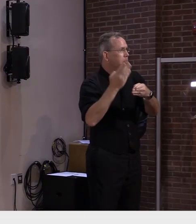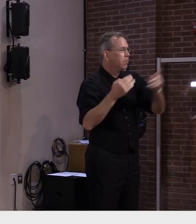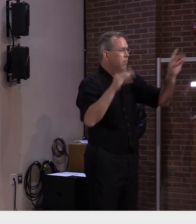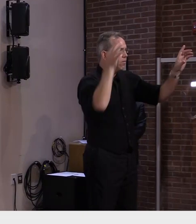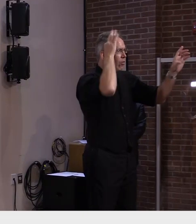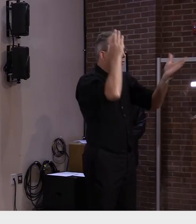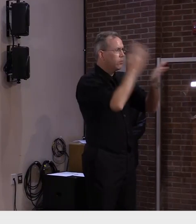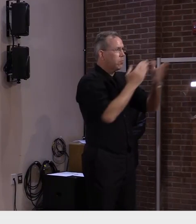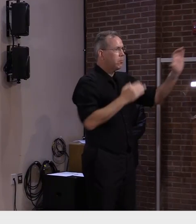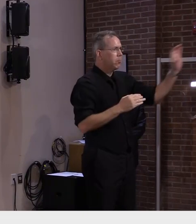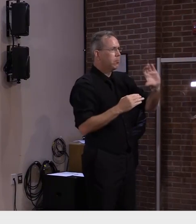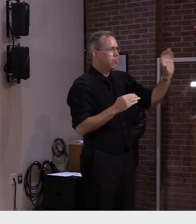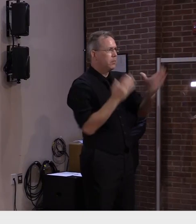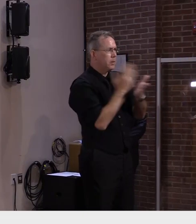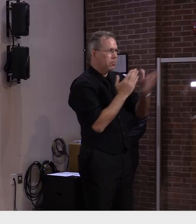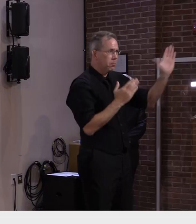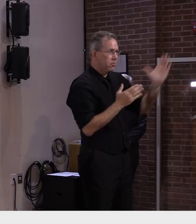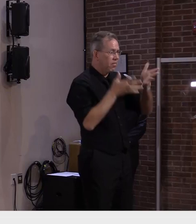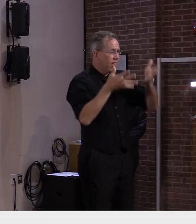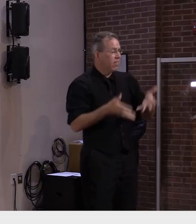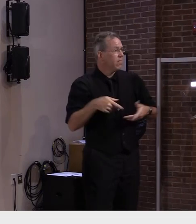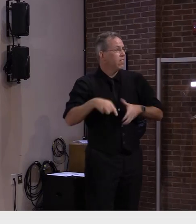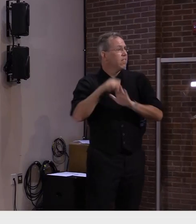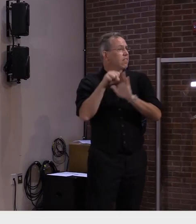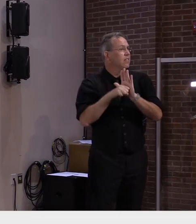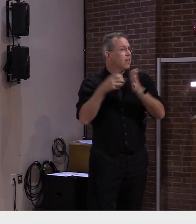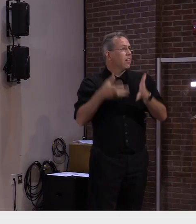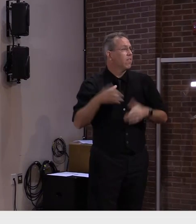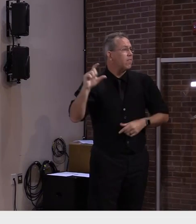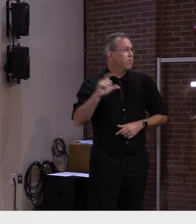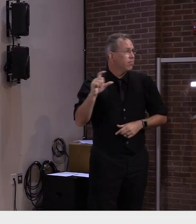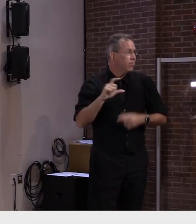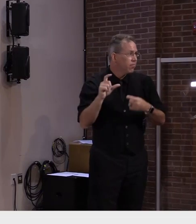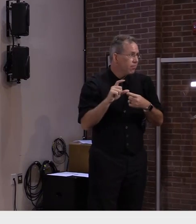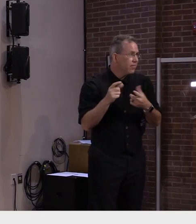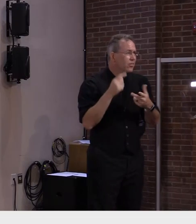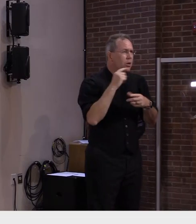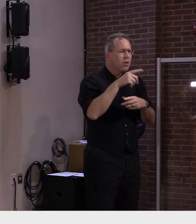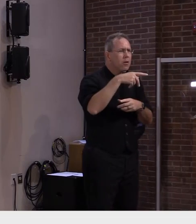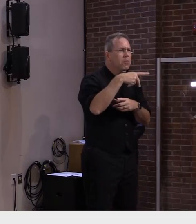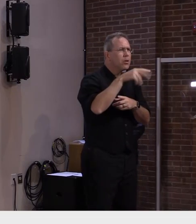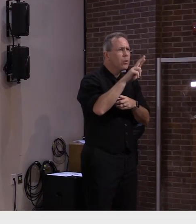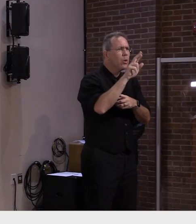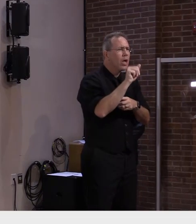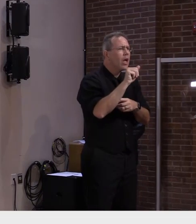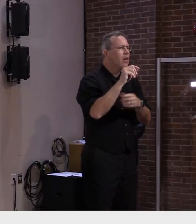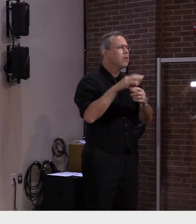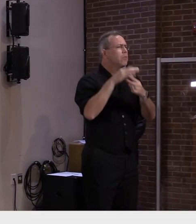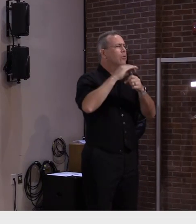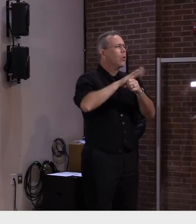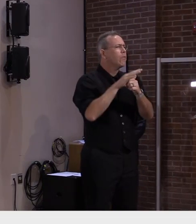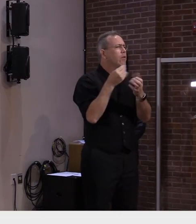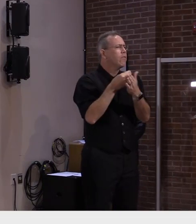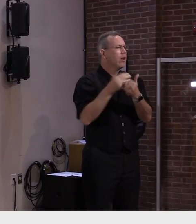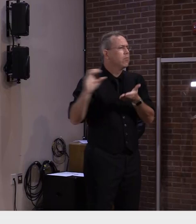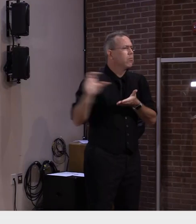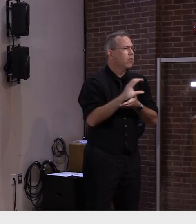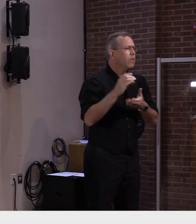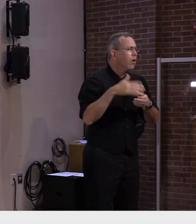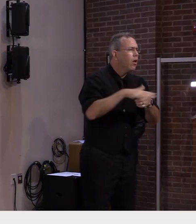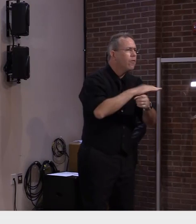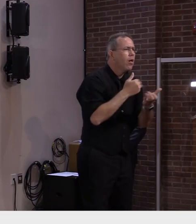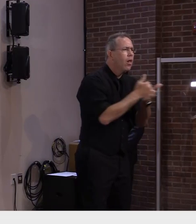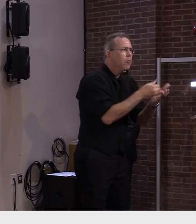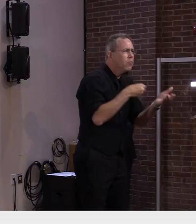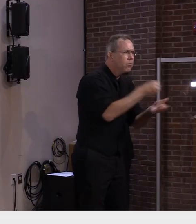assistance program which is also known as the PUA program and that is the program for self-employed independent contractors